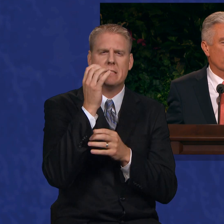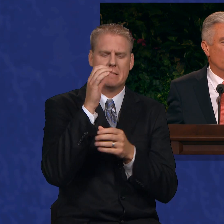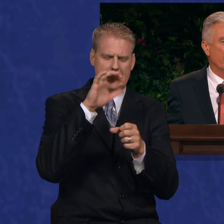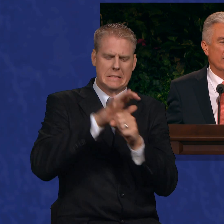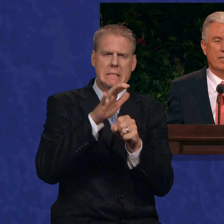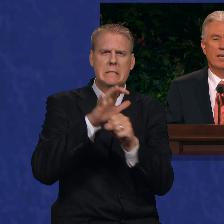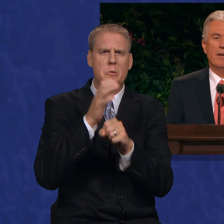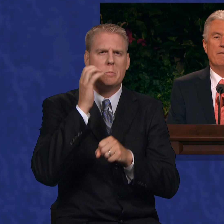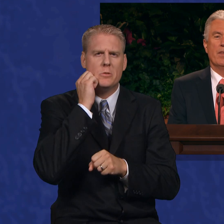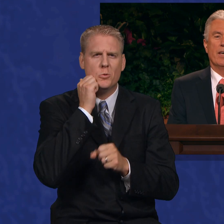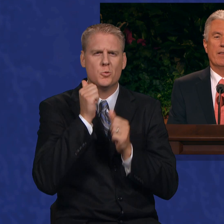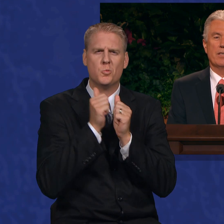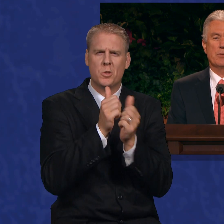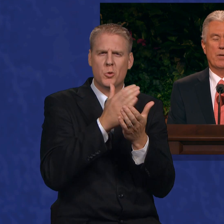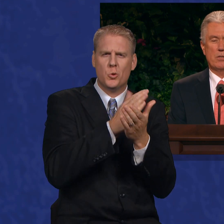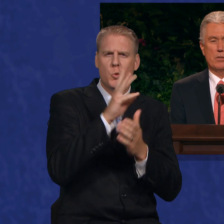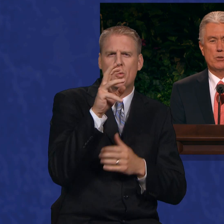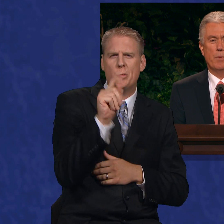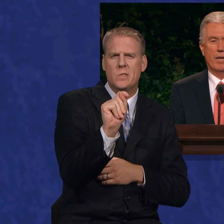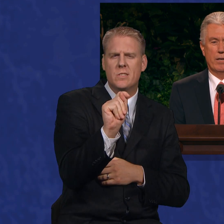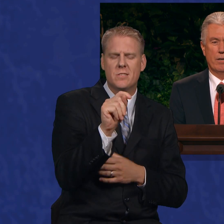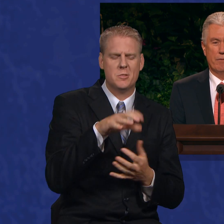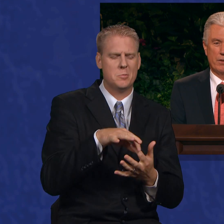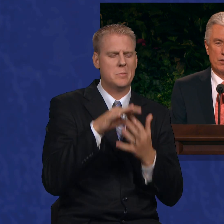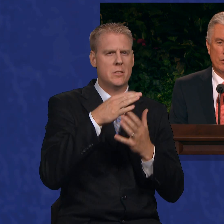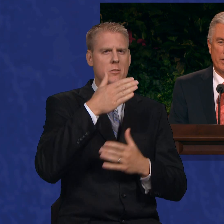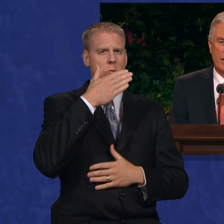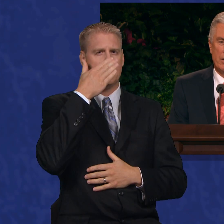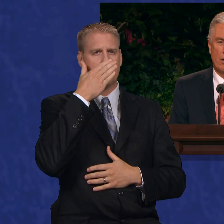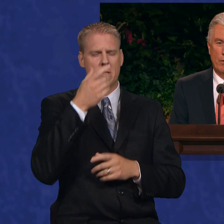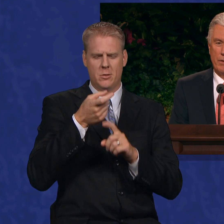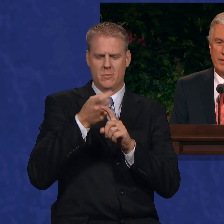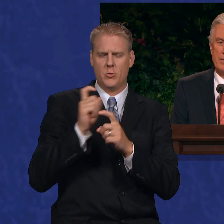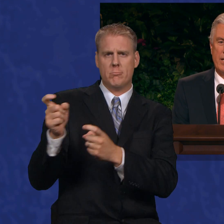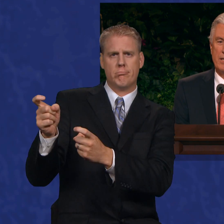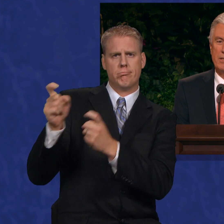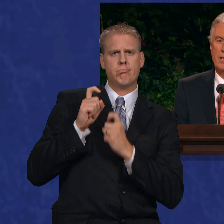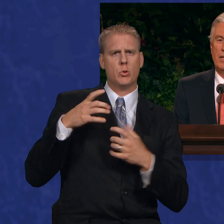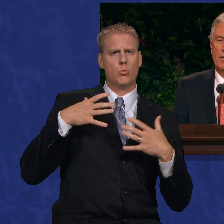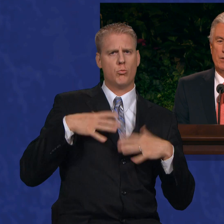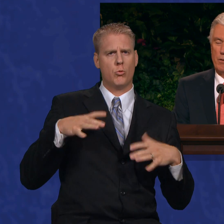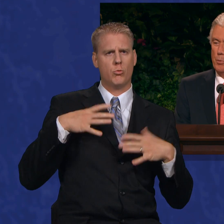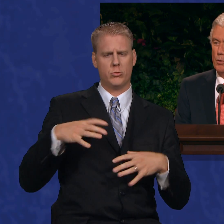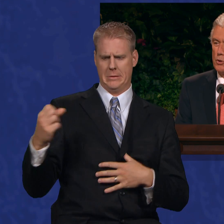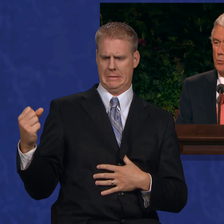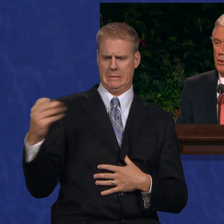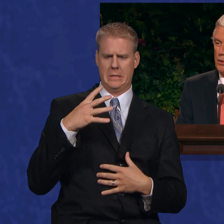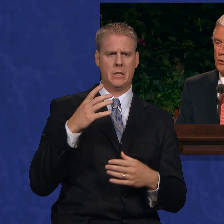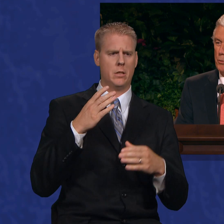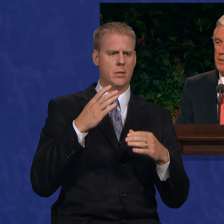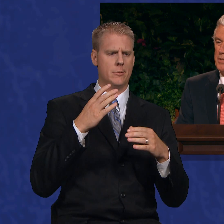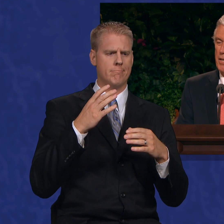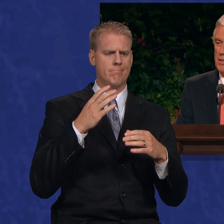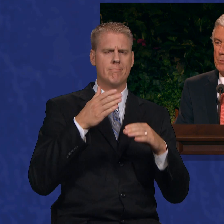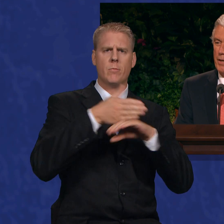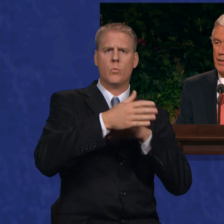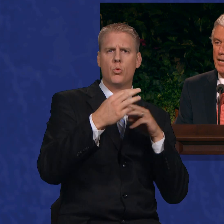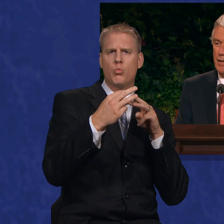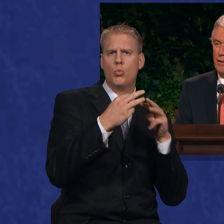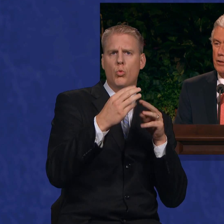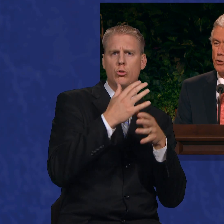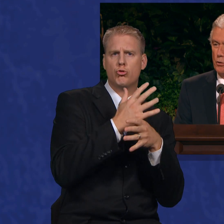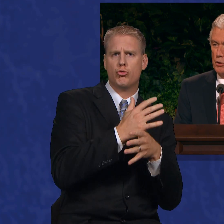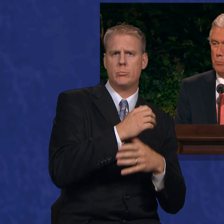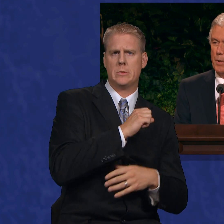with cooked wheat and the special smell of the donated clothing sent to the post-war German Saints by